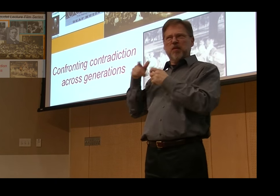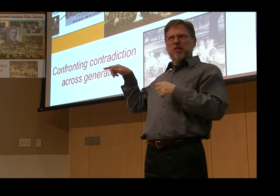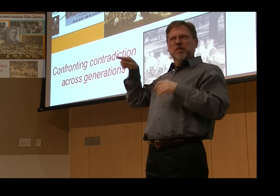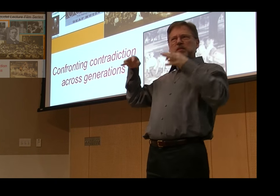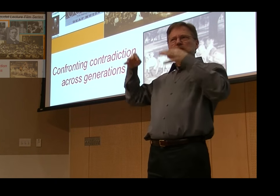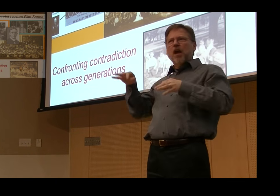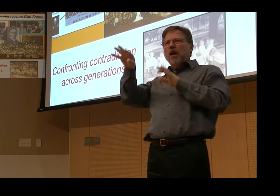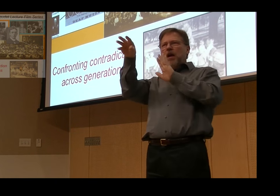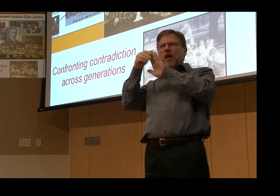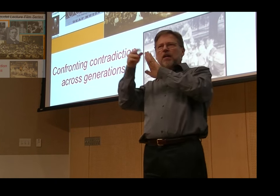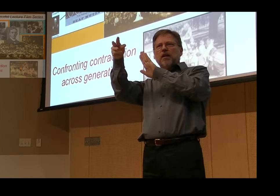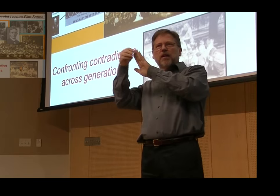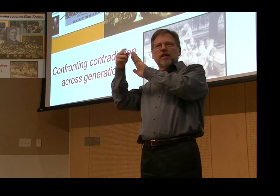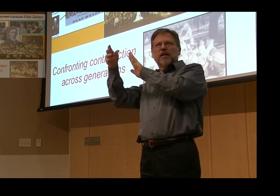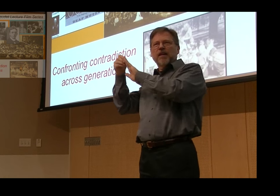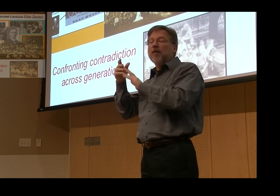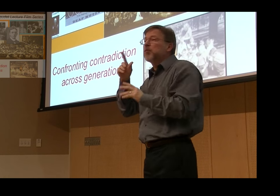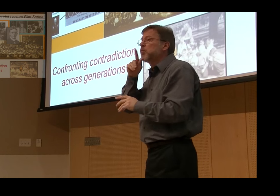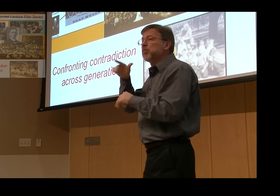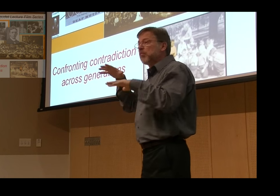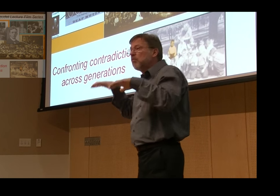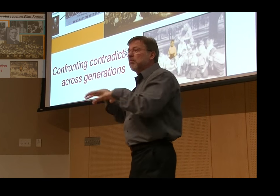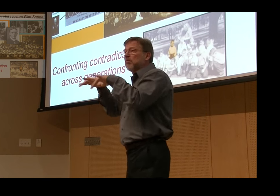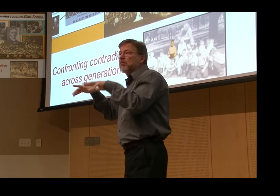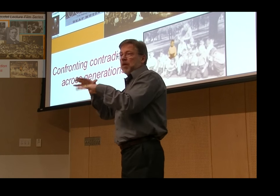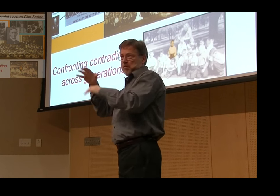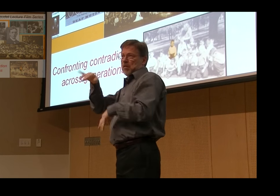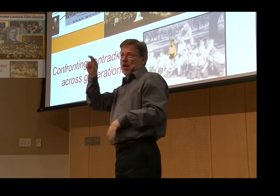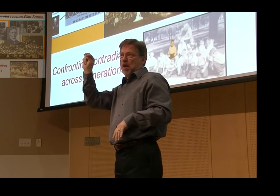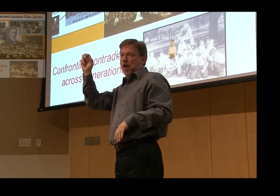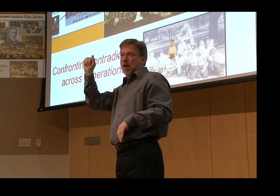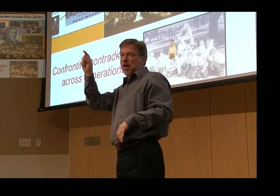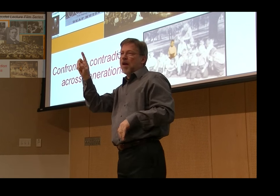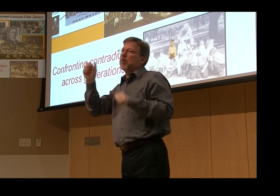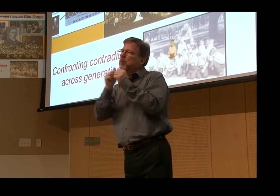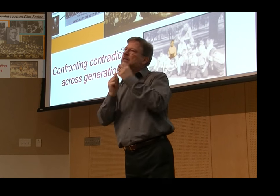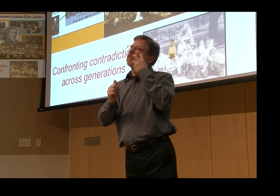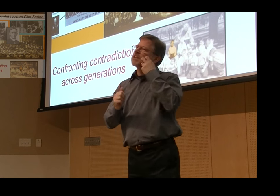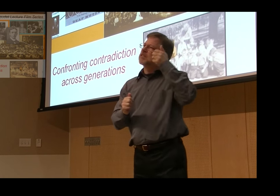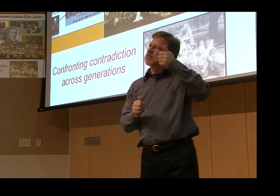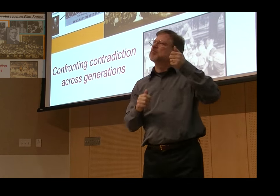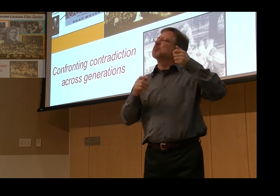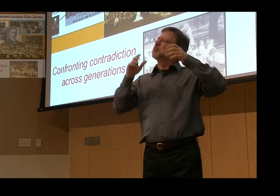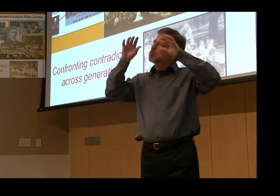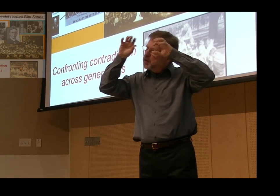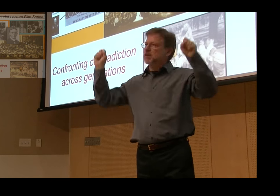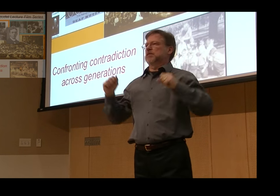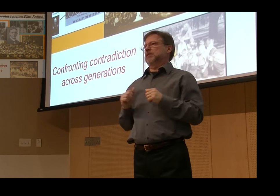published entitled Who's Who in America or Who's Who of whatever. So, we decided to investigate the Who's Who of